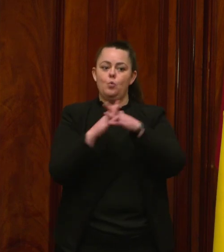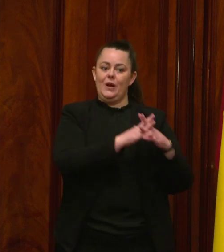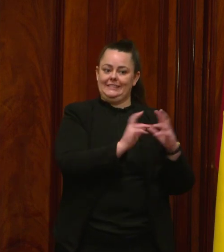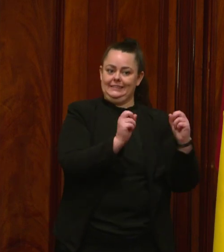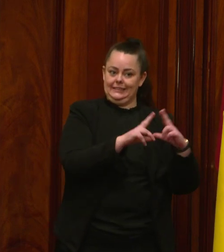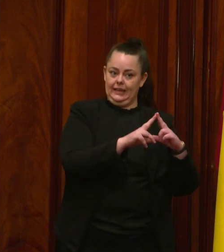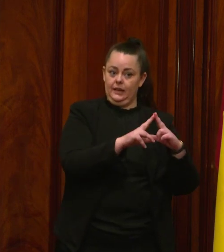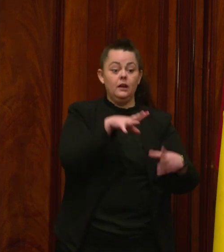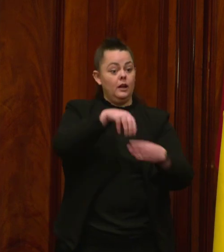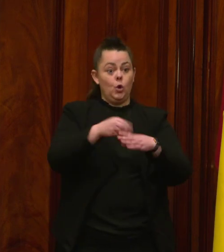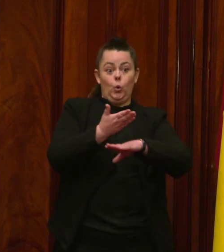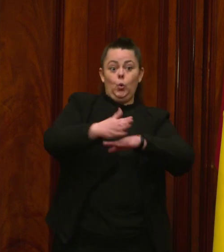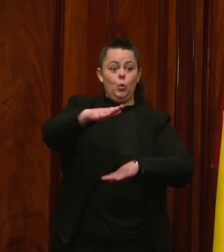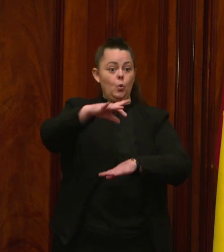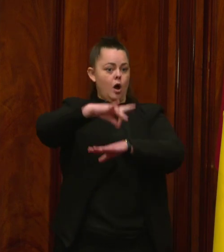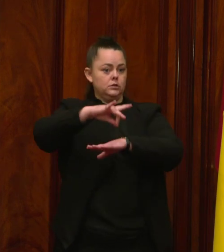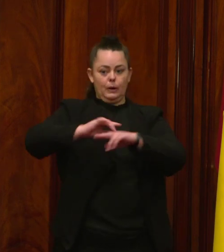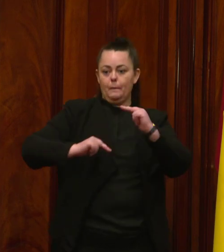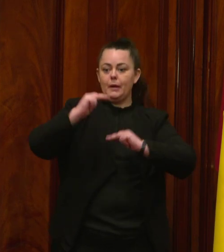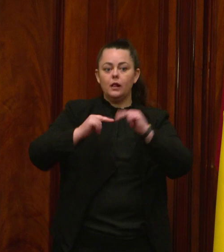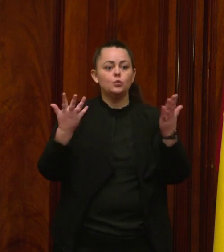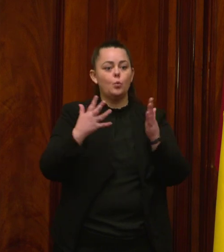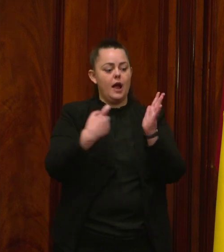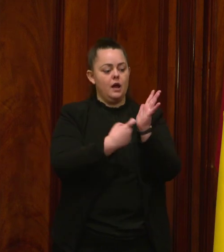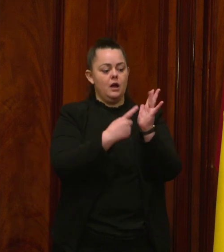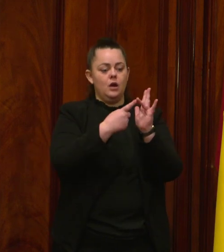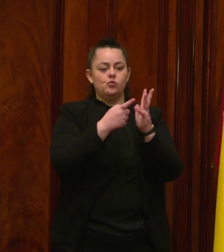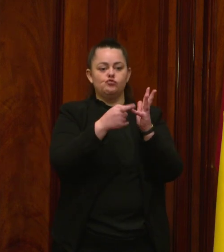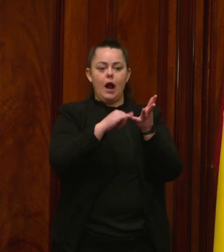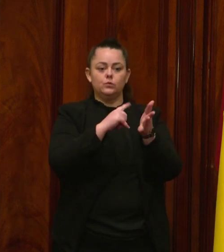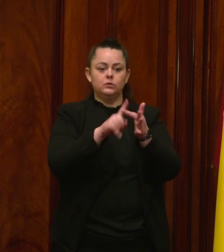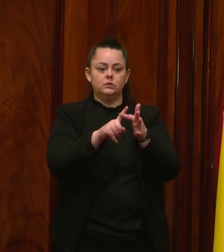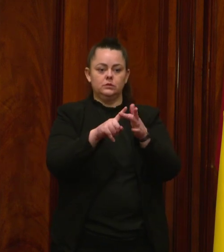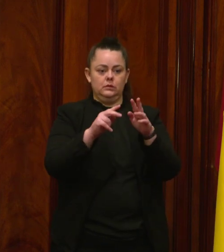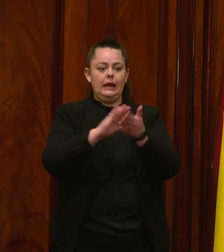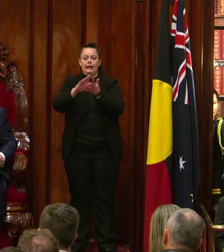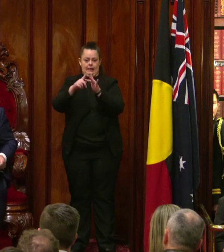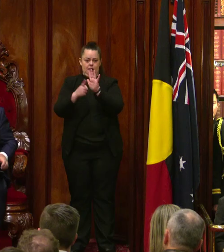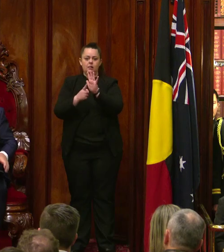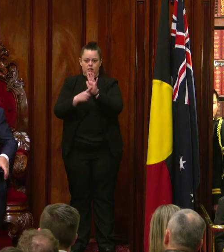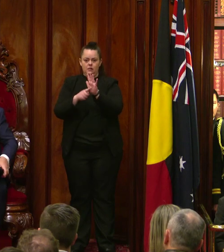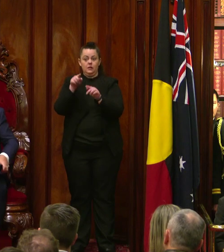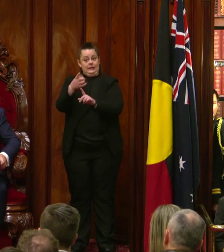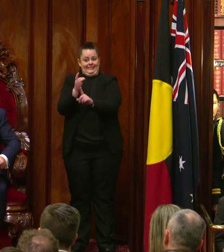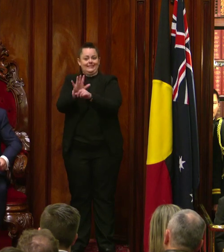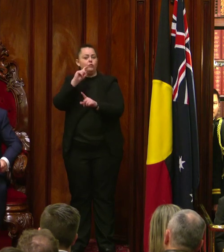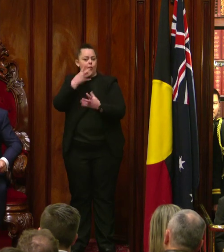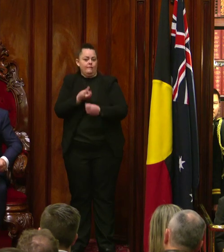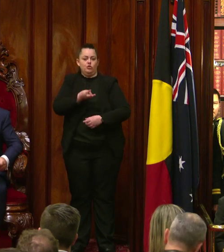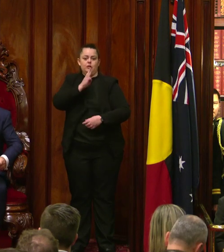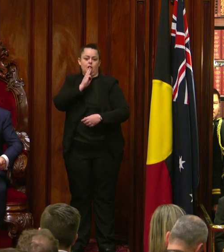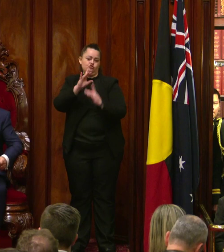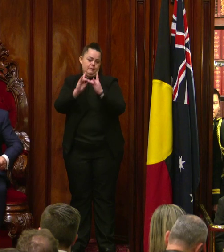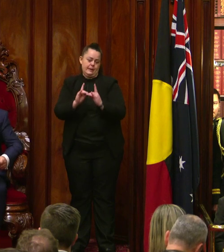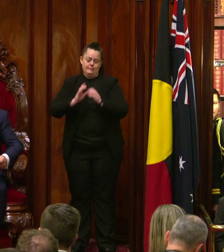This will require a $700 million investment to more than double the existing plans. A